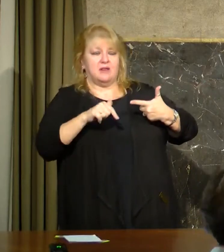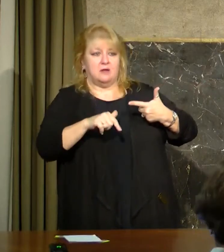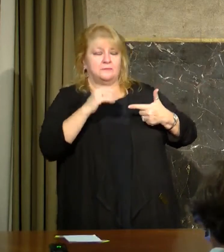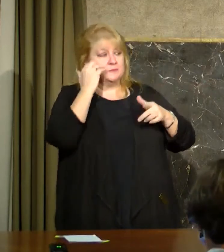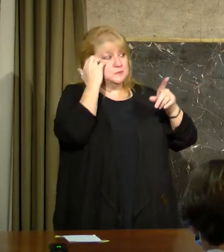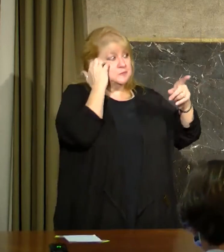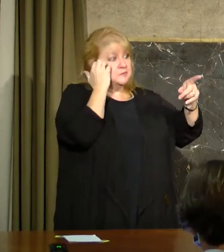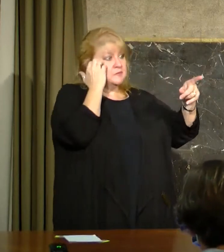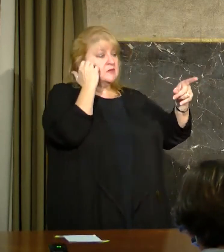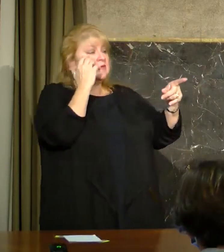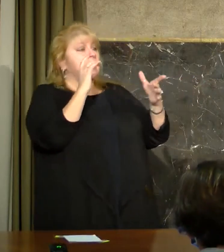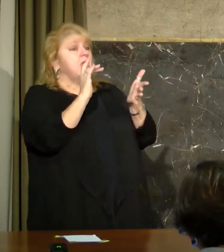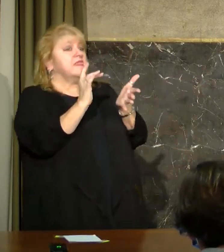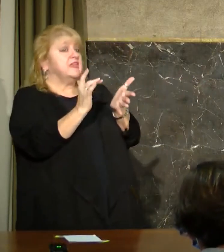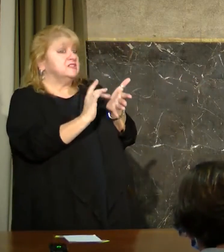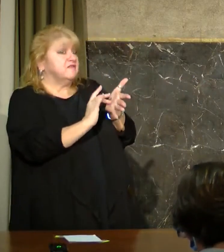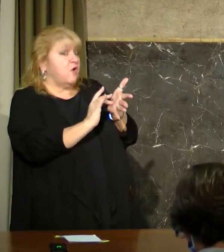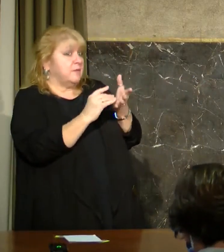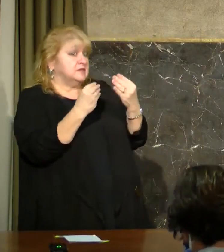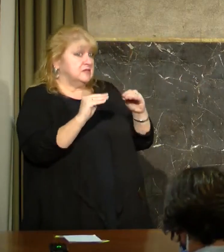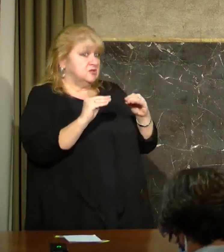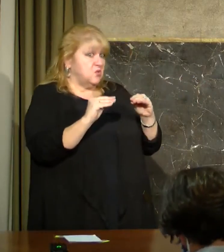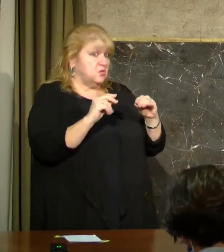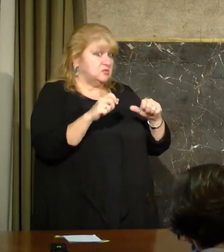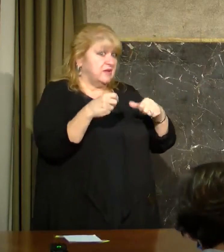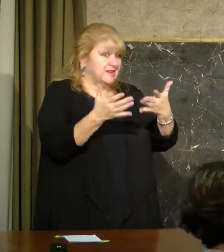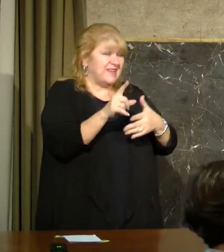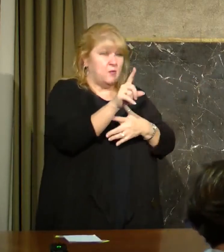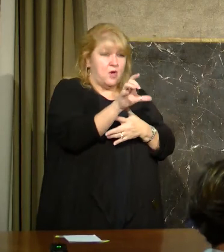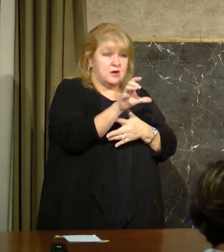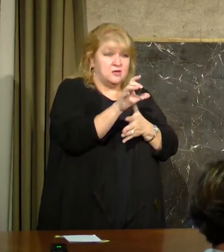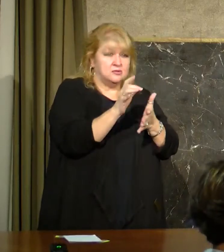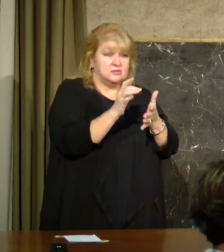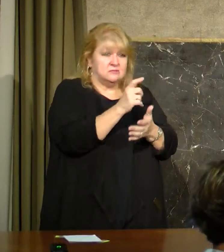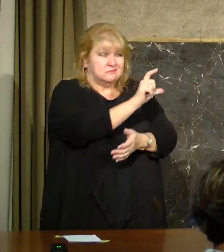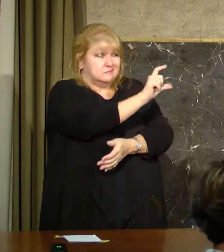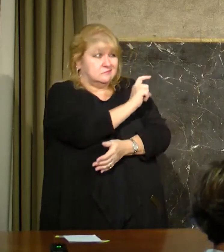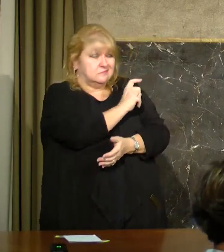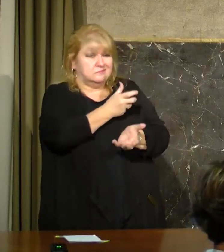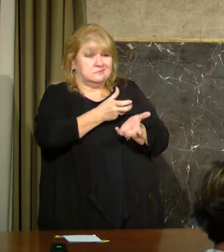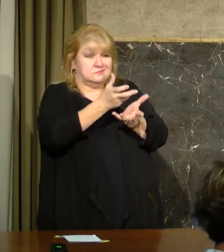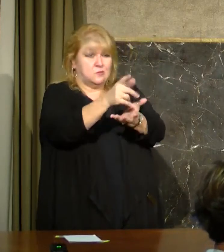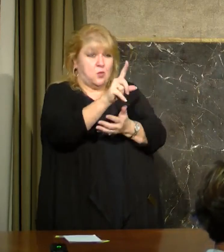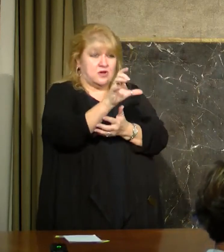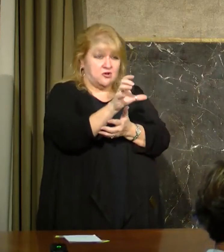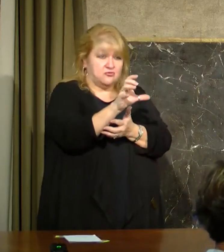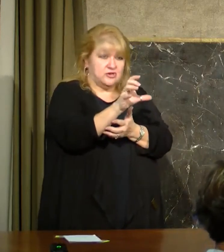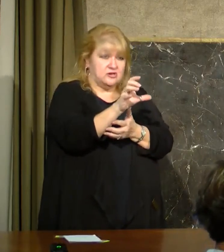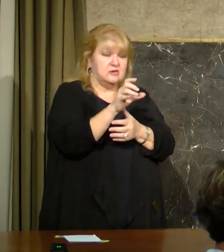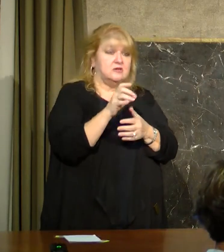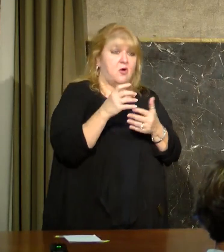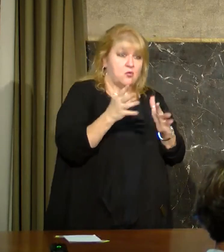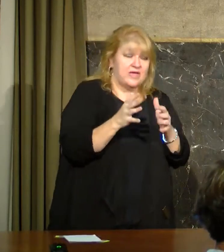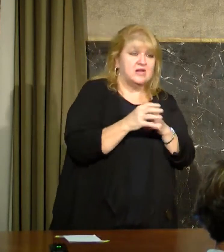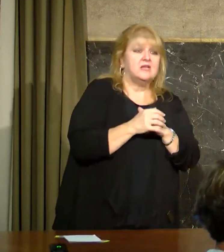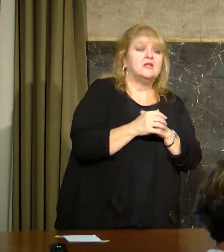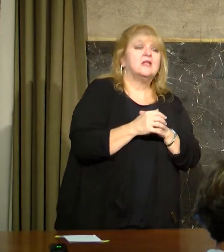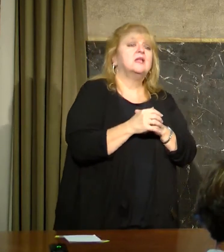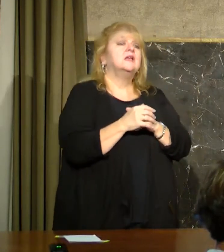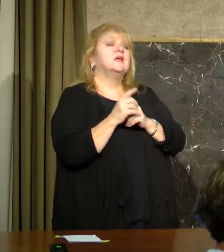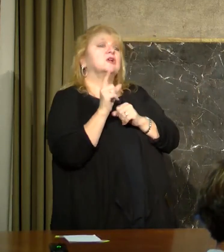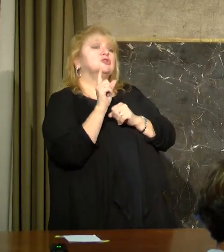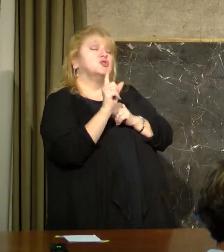of vaccine are not necessarily guaranteed to get doses next week. Because my understanding is that some of those pharmacies have been making